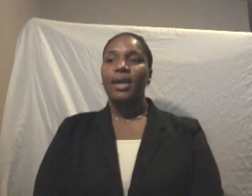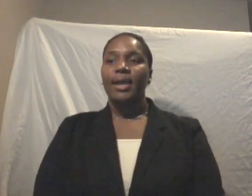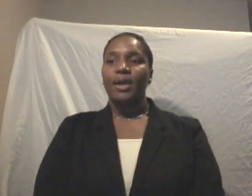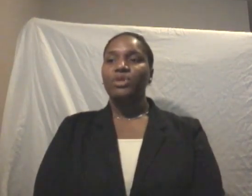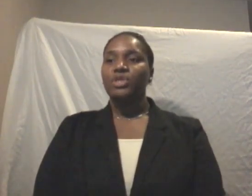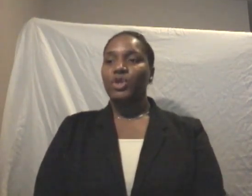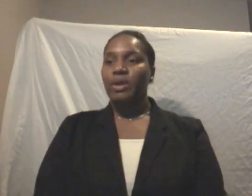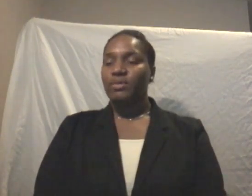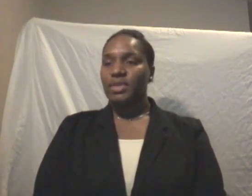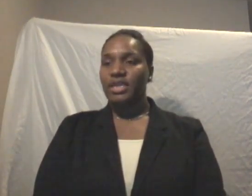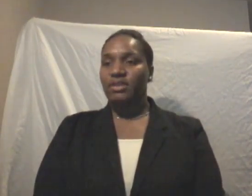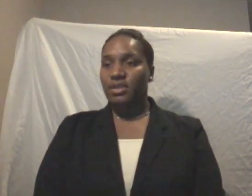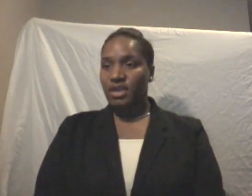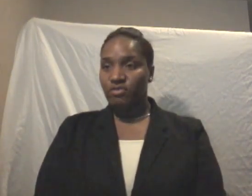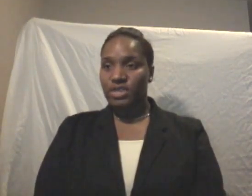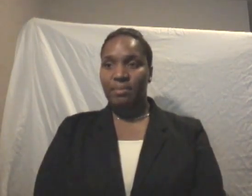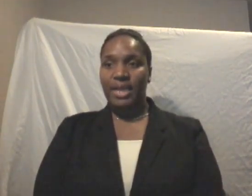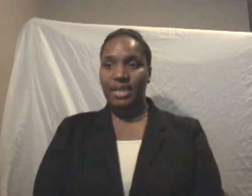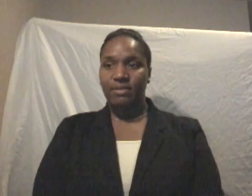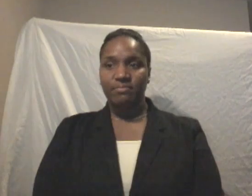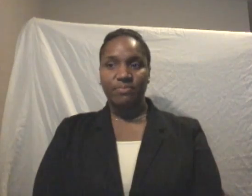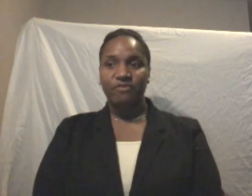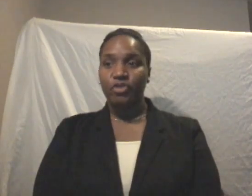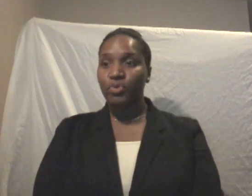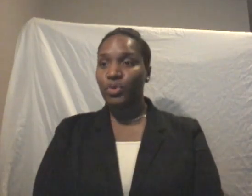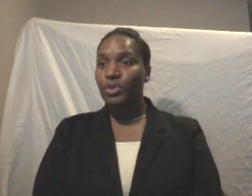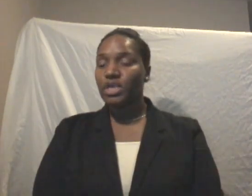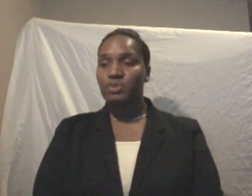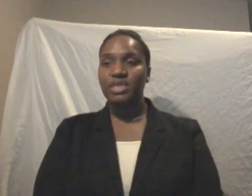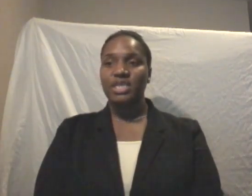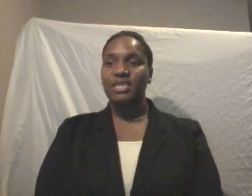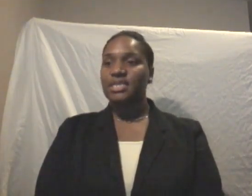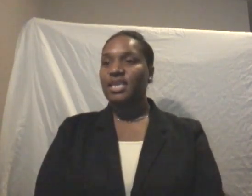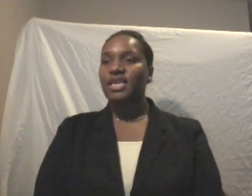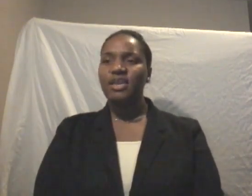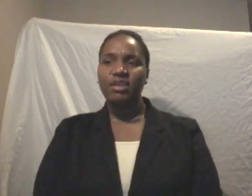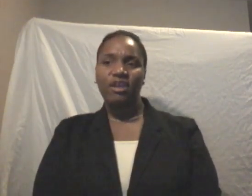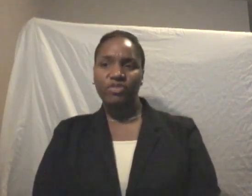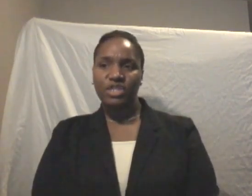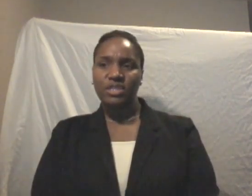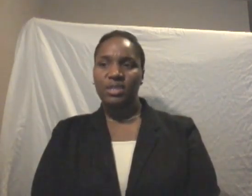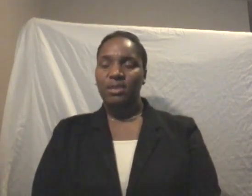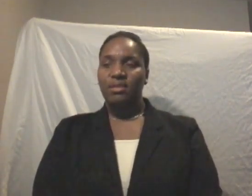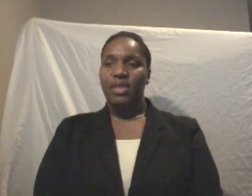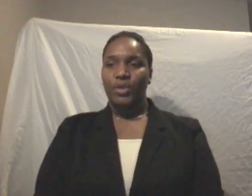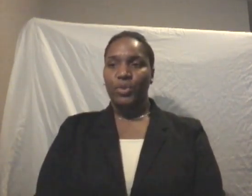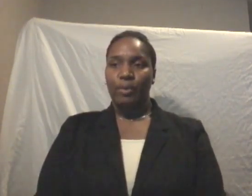I want to know about any other coverages on my name, funeral expenses, any other coverages that you know